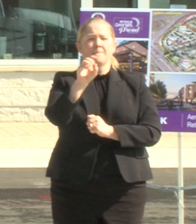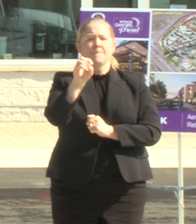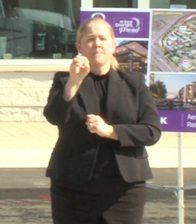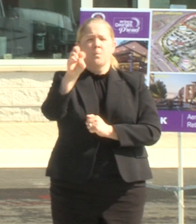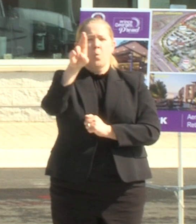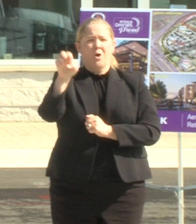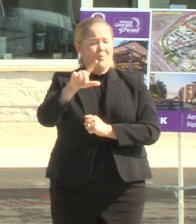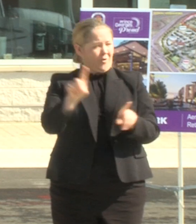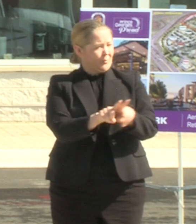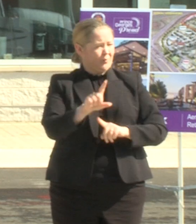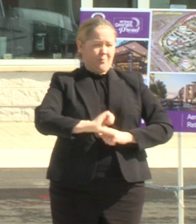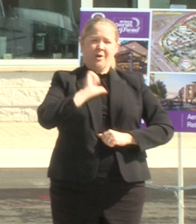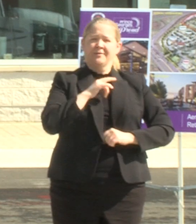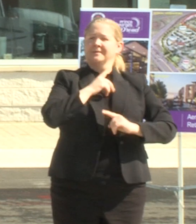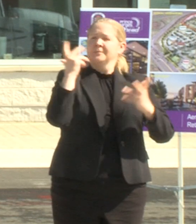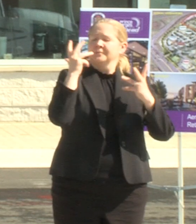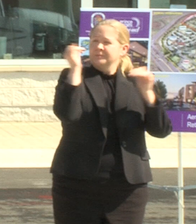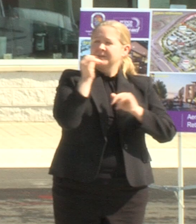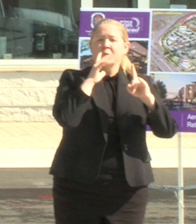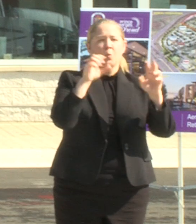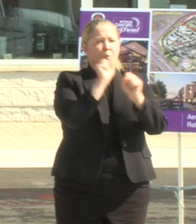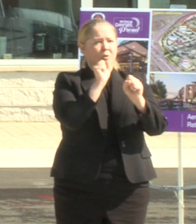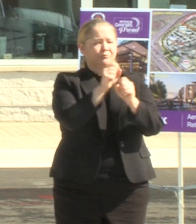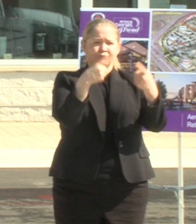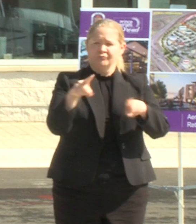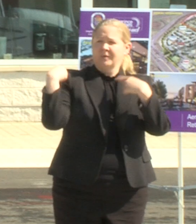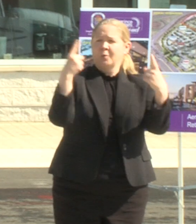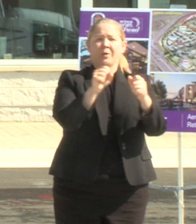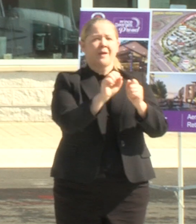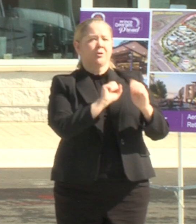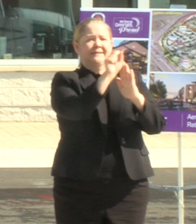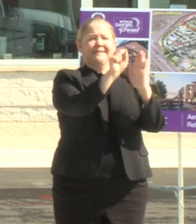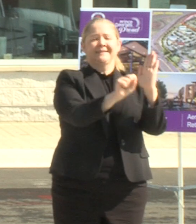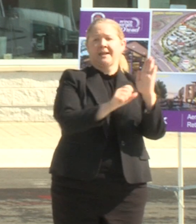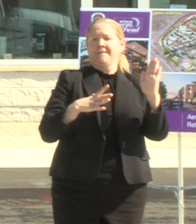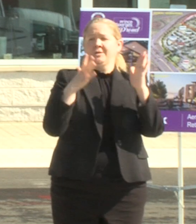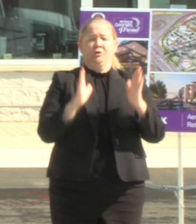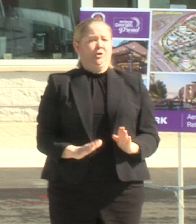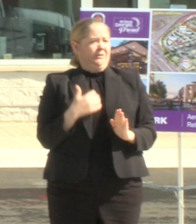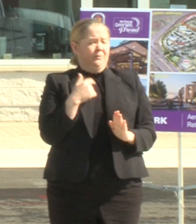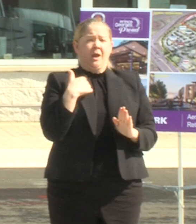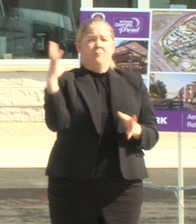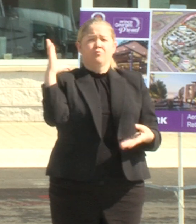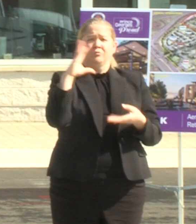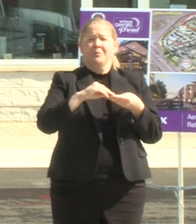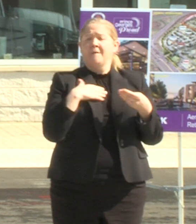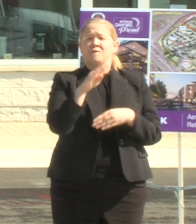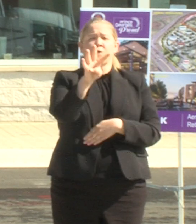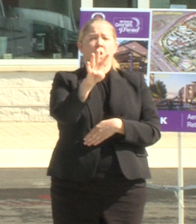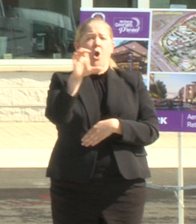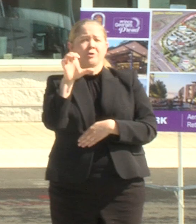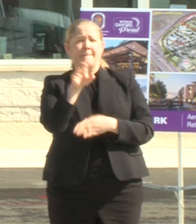as well of the amazing work that occurred with our state officials that resulted in 400 million dollars in bonding